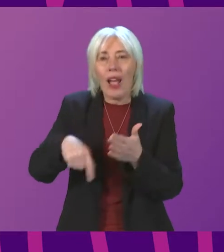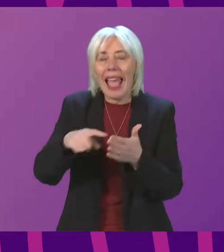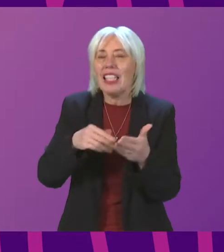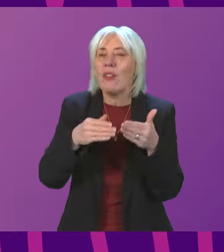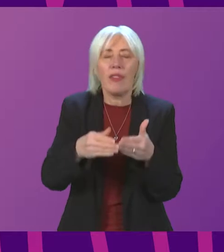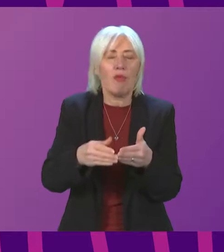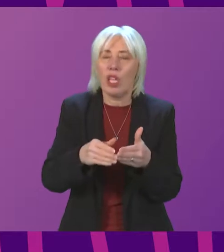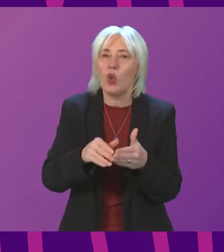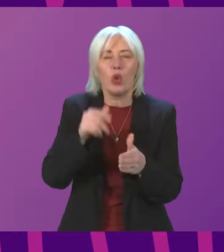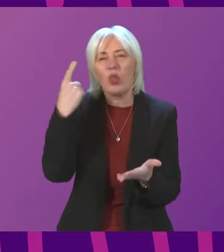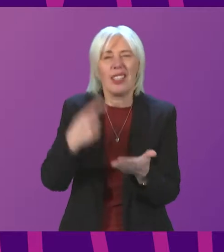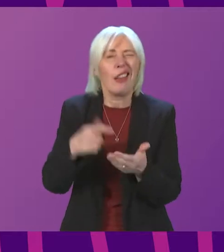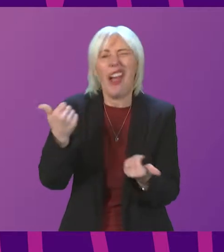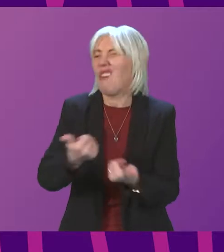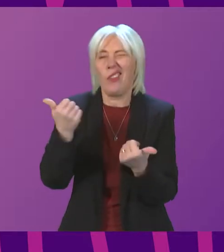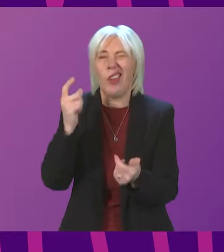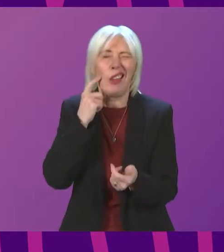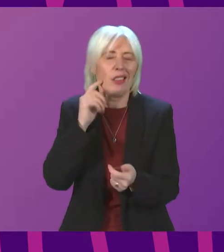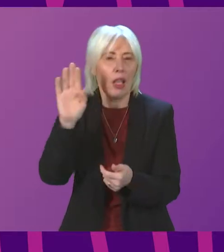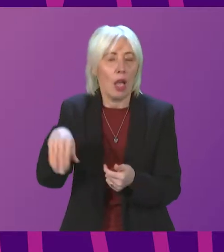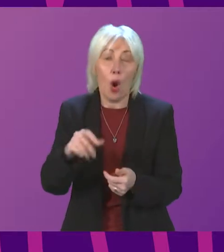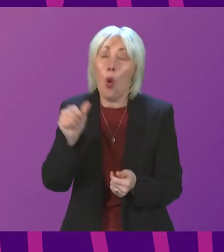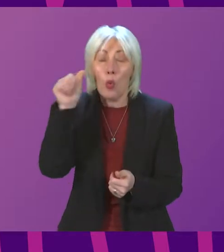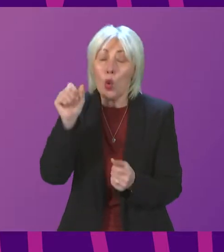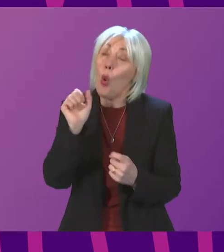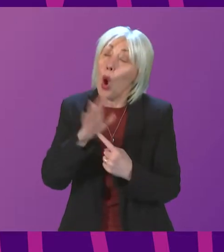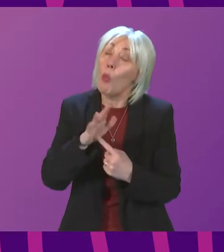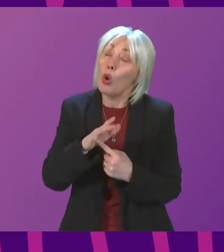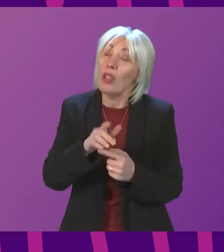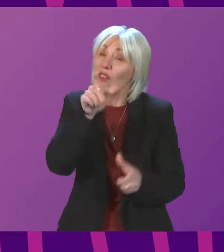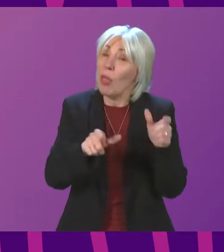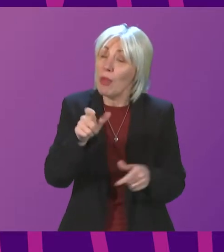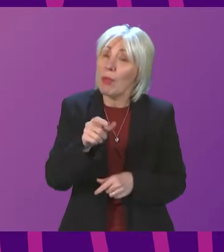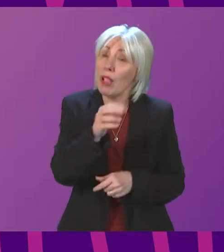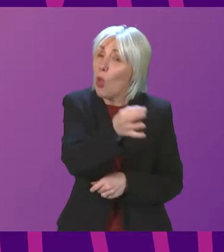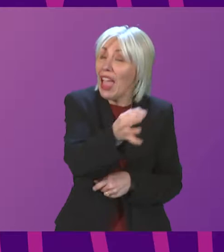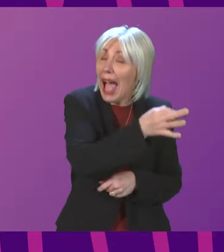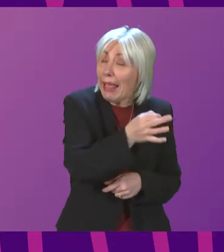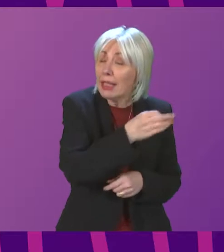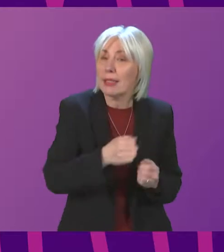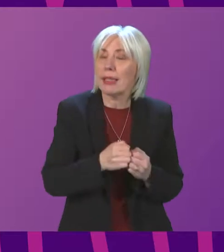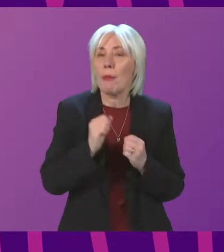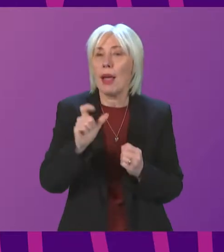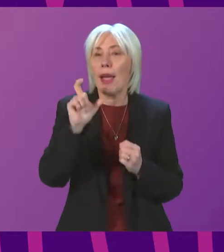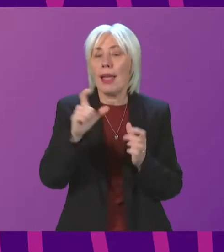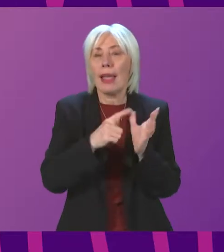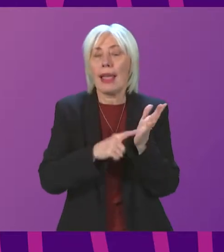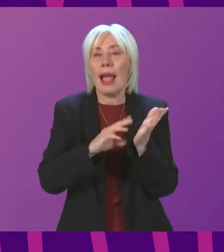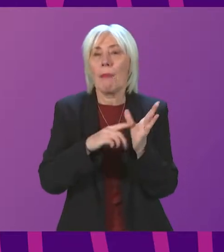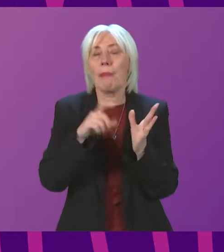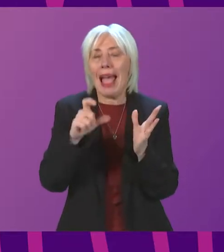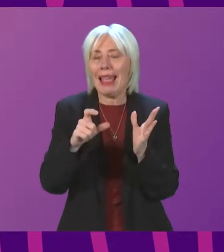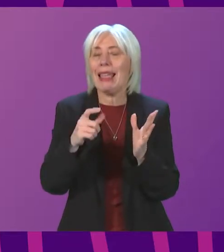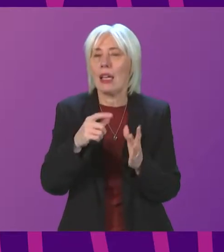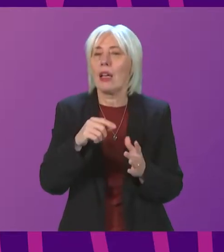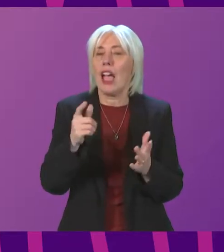the operator fully recognises the importance of the ferry services to island and rural communities. But both CalMac operating on the Clyde and Hebrides route